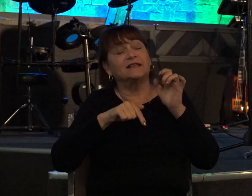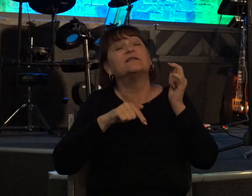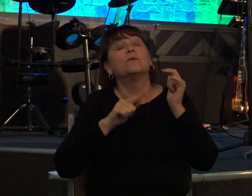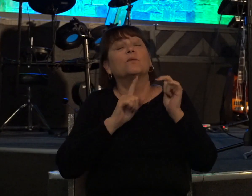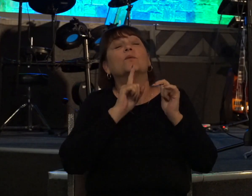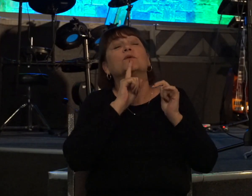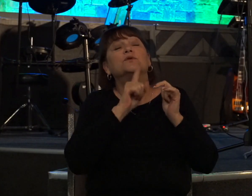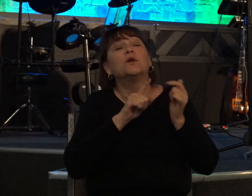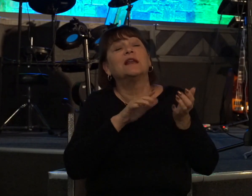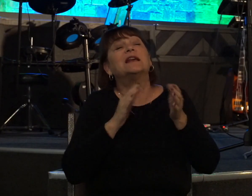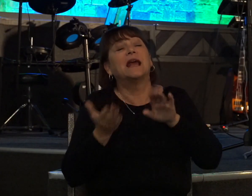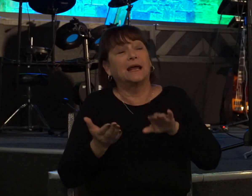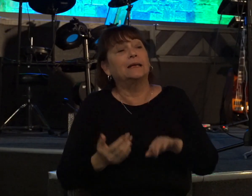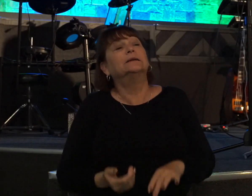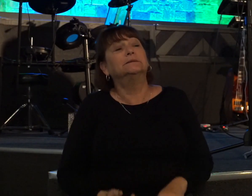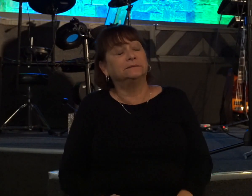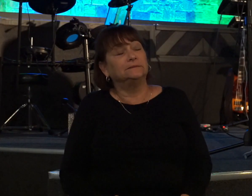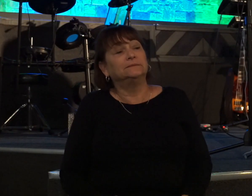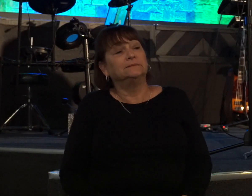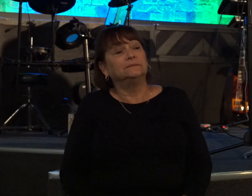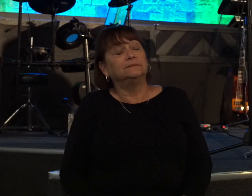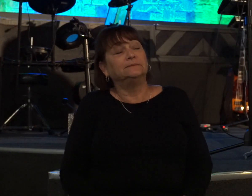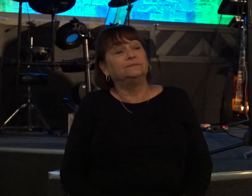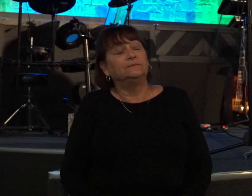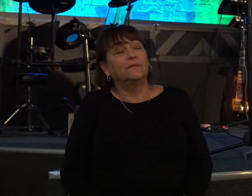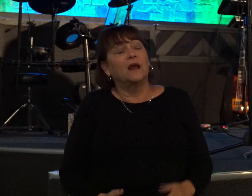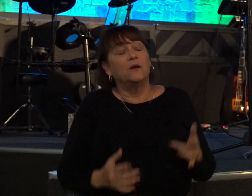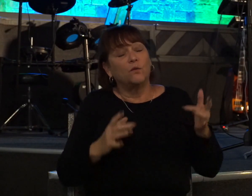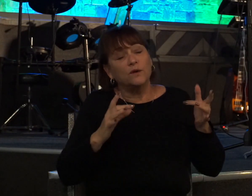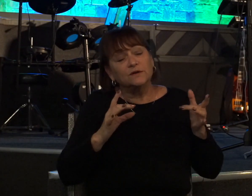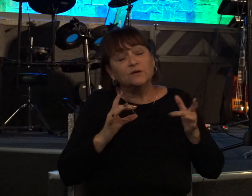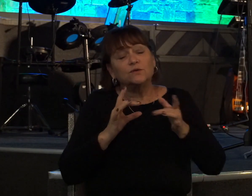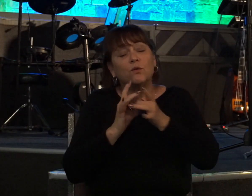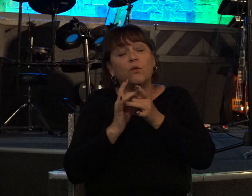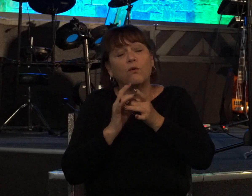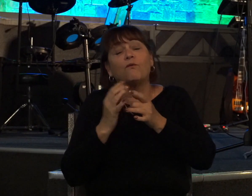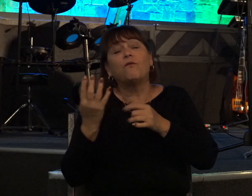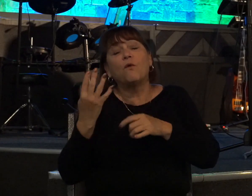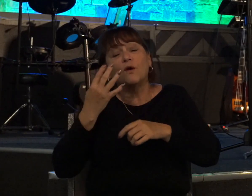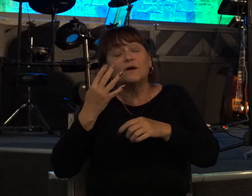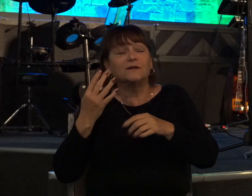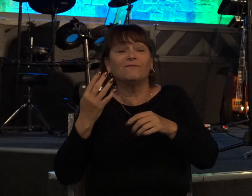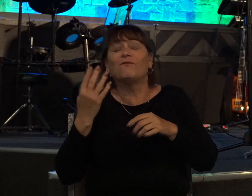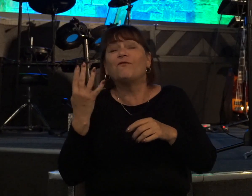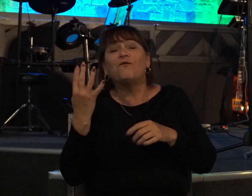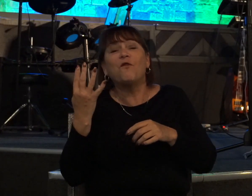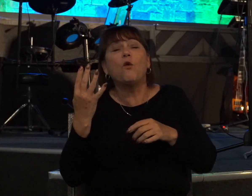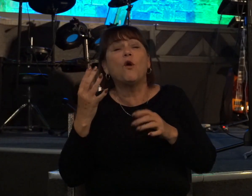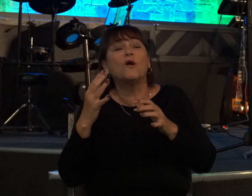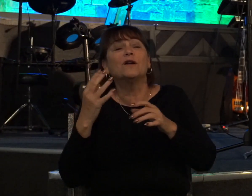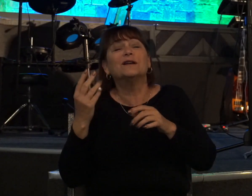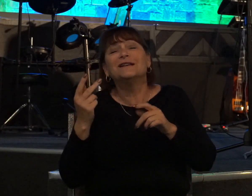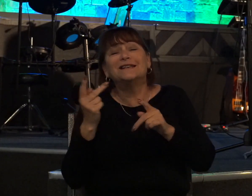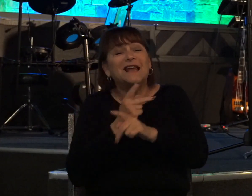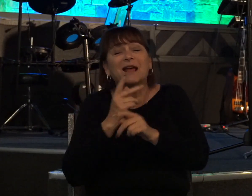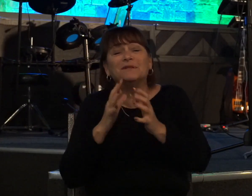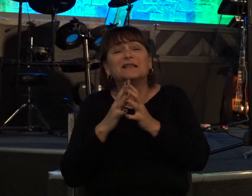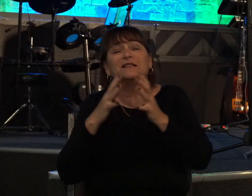die and he shall restore fourfold for the lamb because he did this thing and because he had